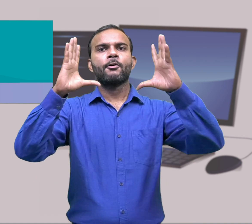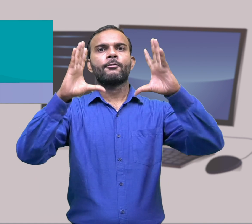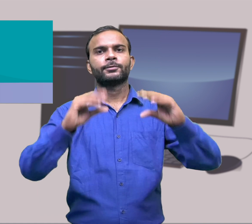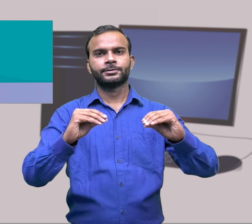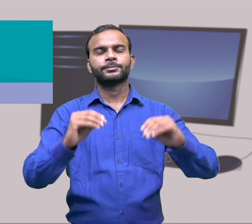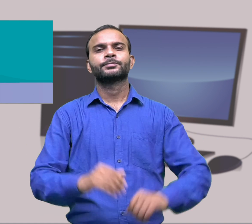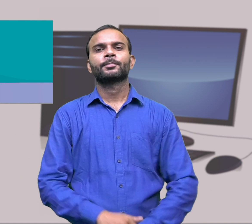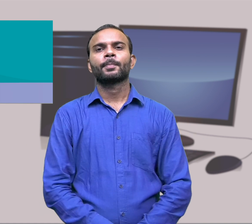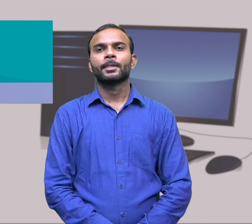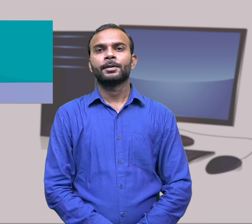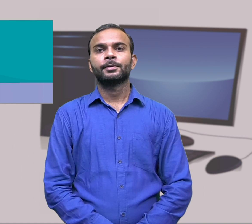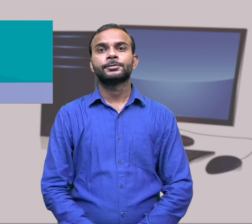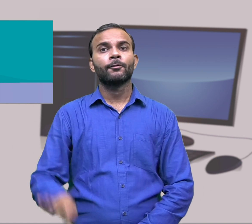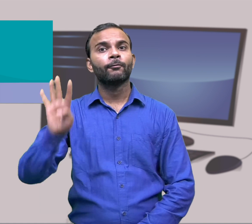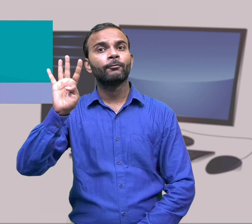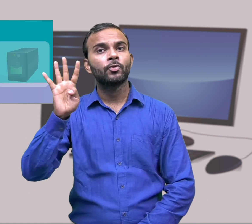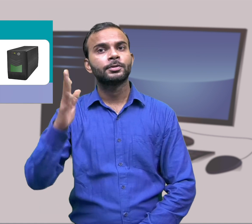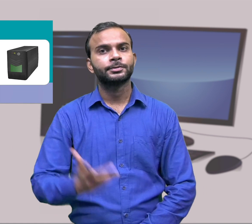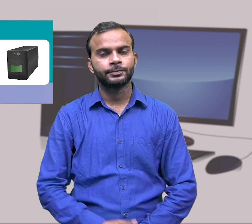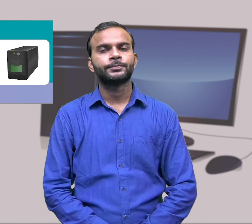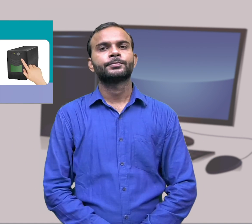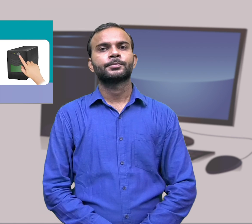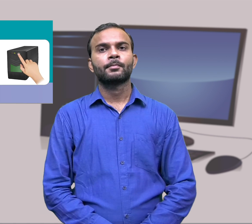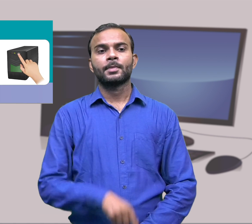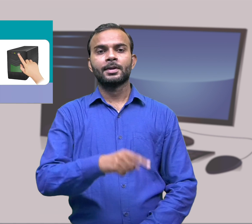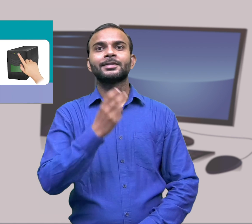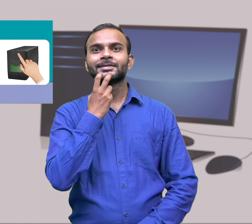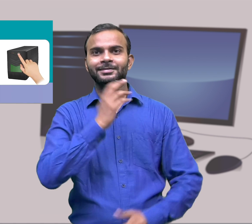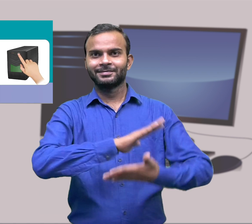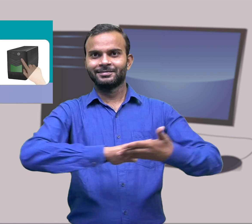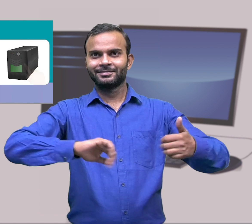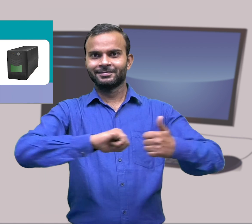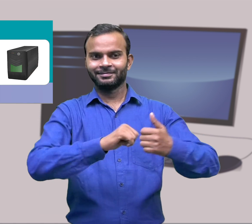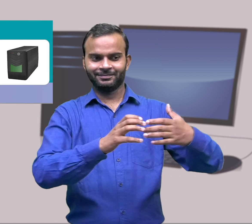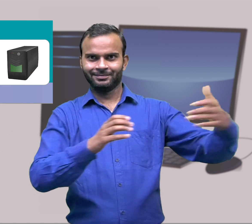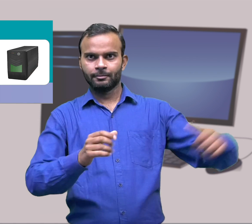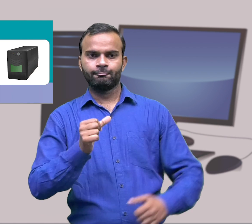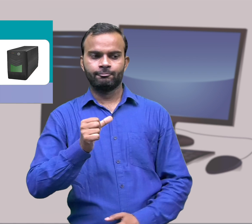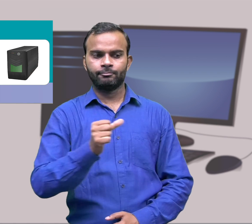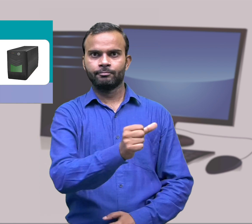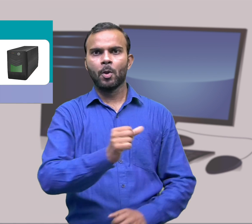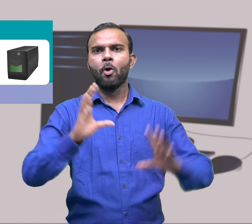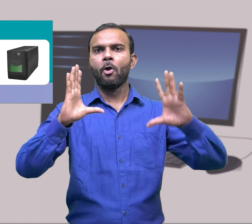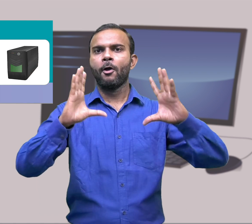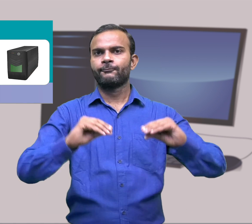of the monitor. Step 4. Switch off the power button of the UPS.